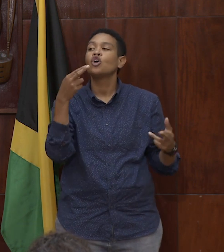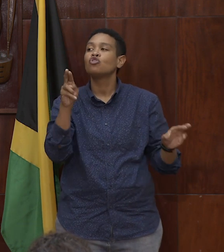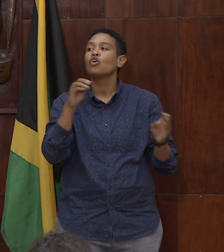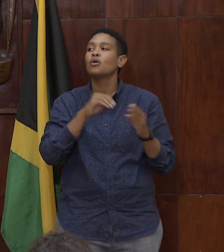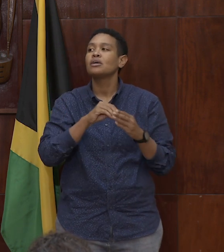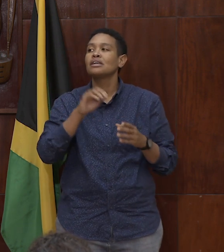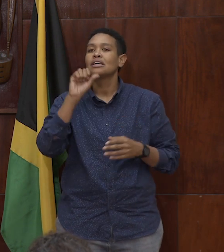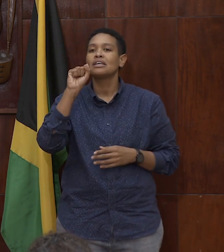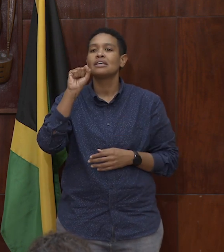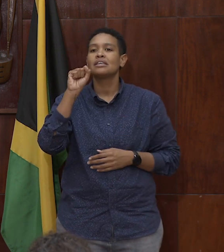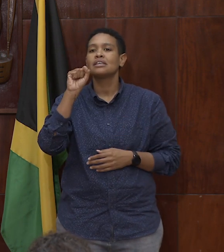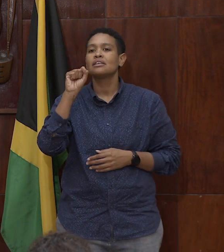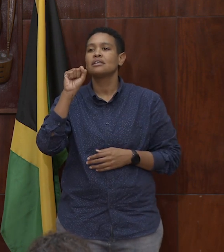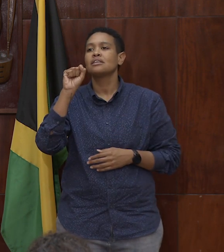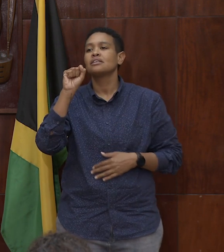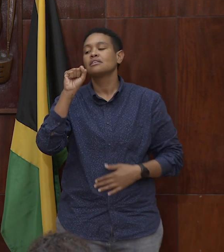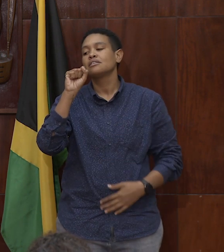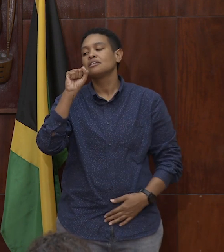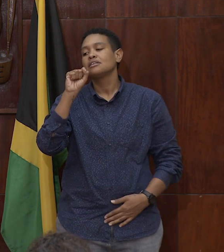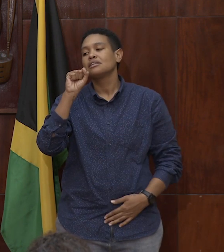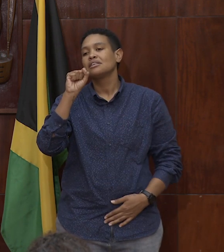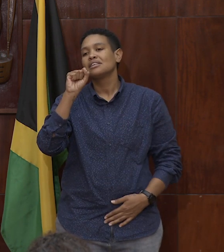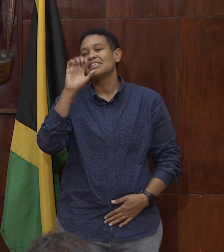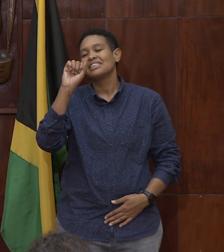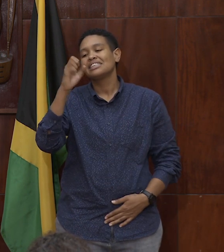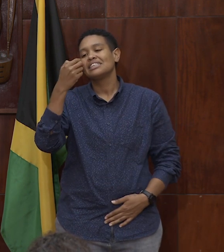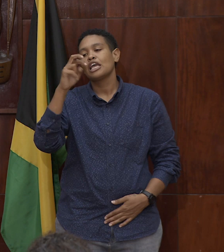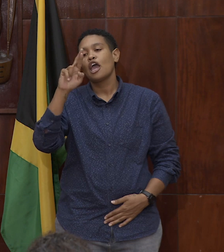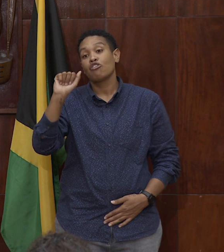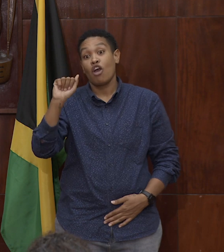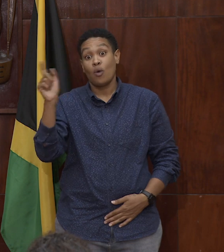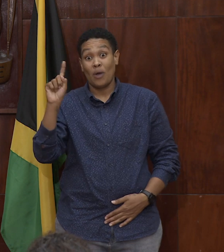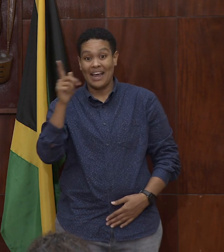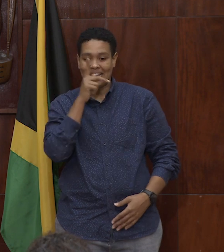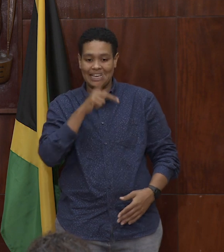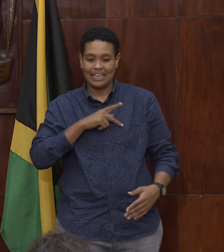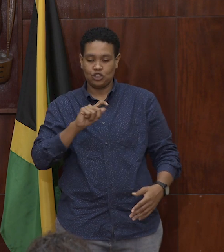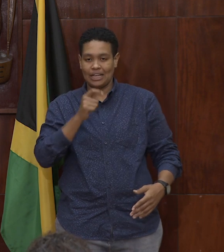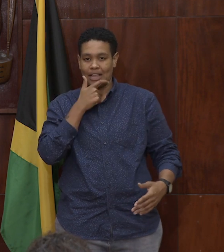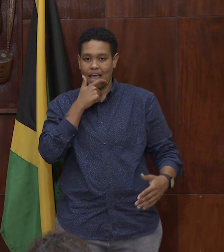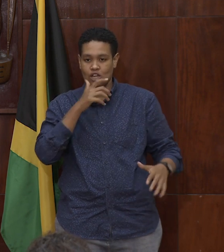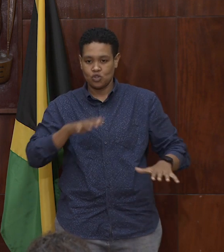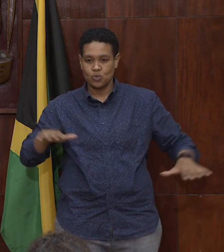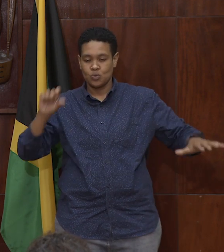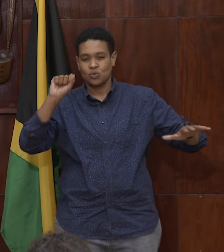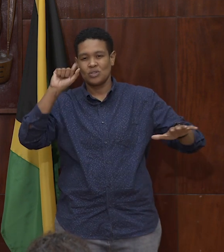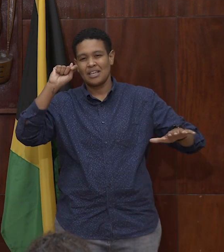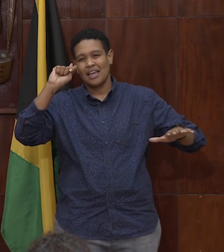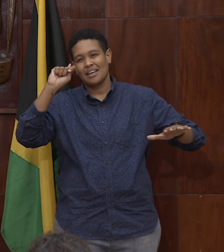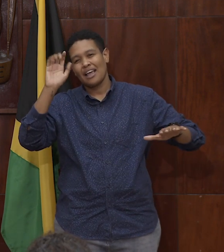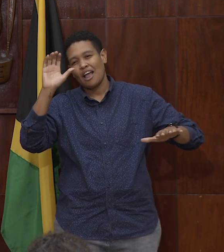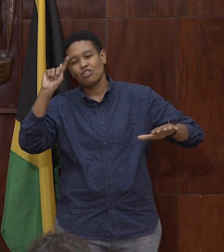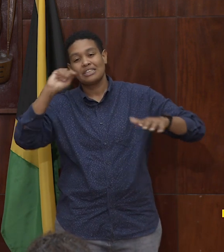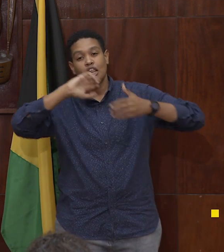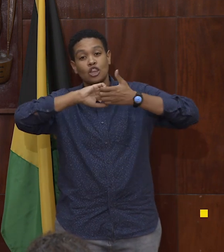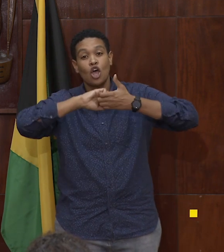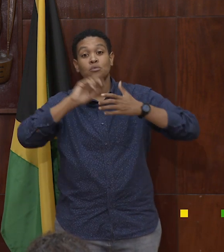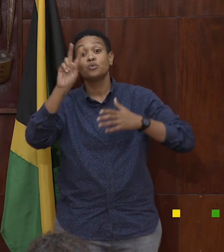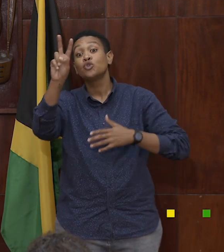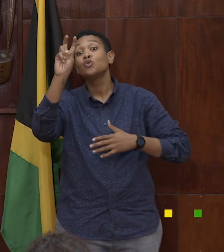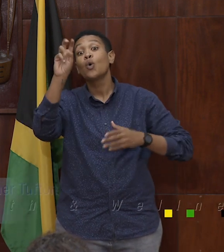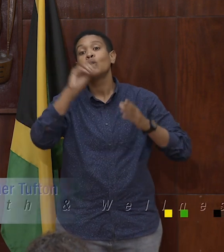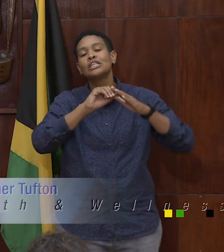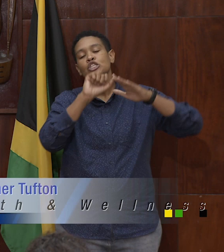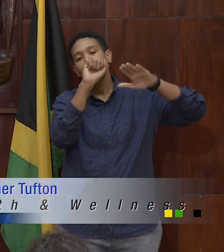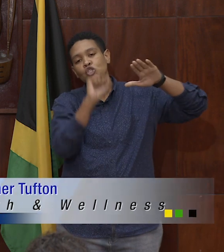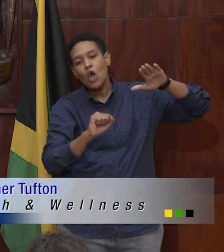in Sarah, which is this region of Kingston, St. Andrew, St. Catherine, St. We need 200 in